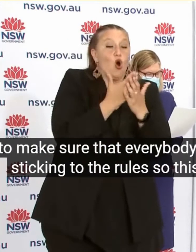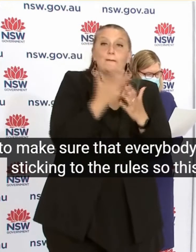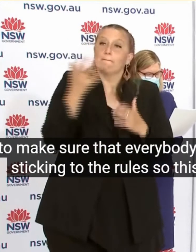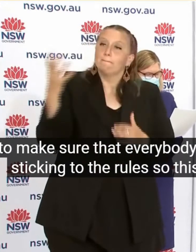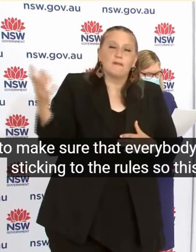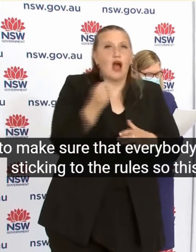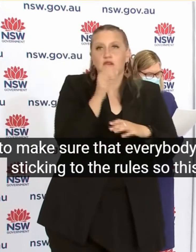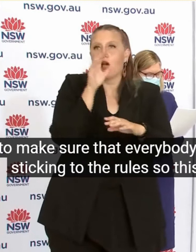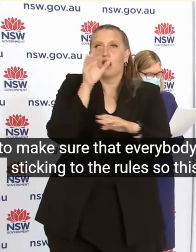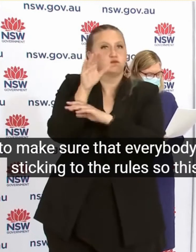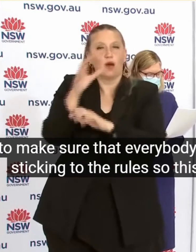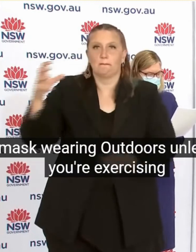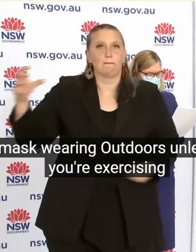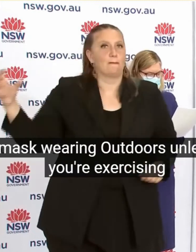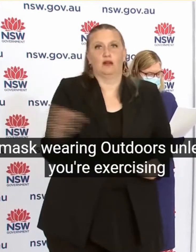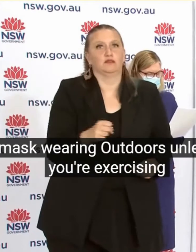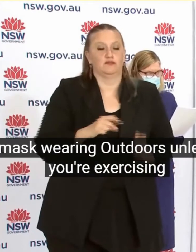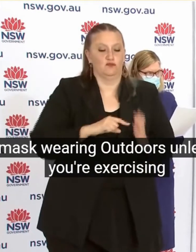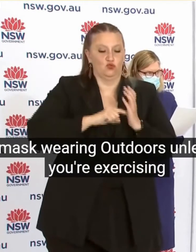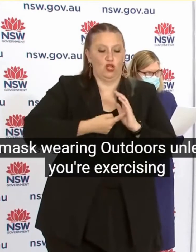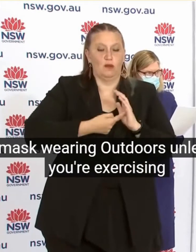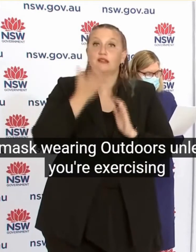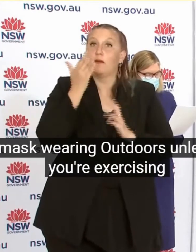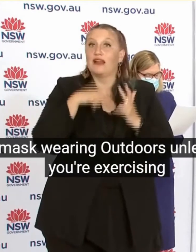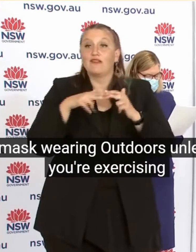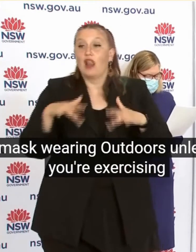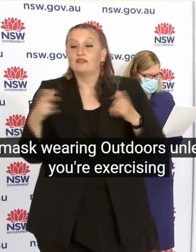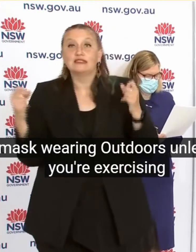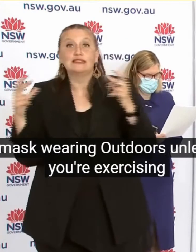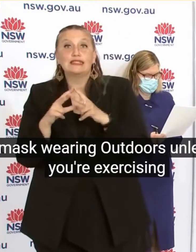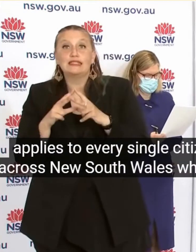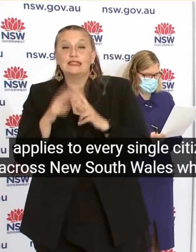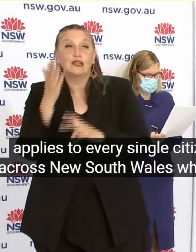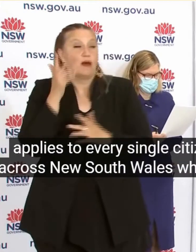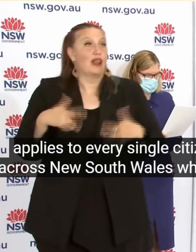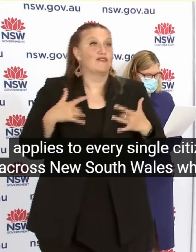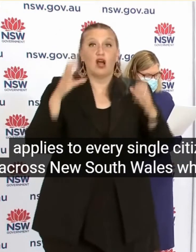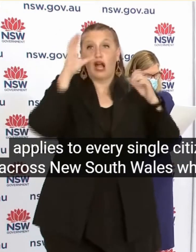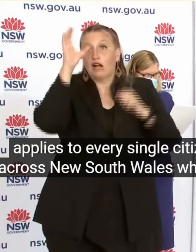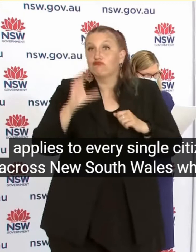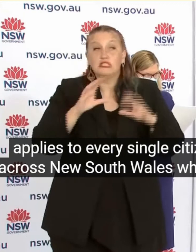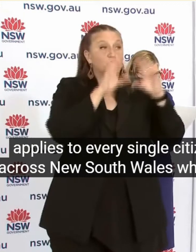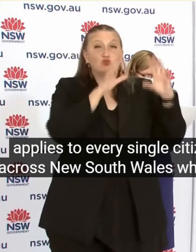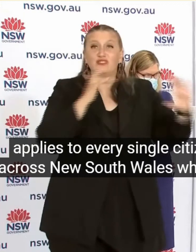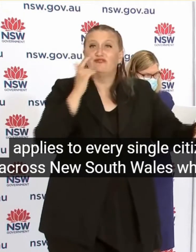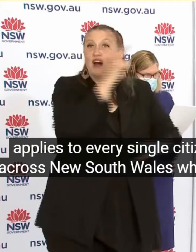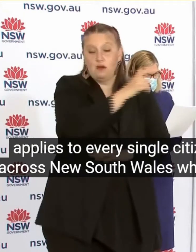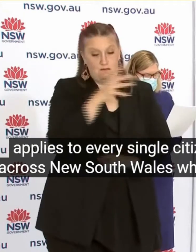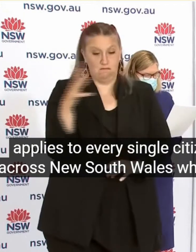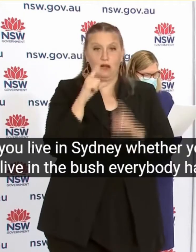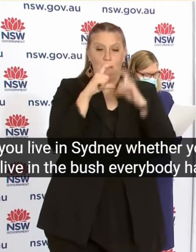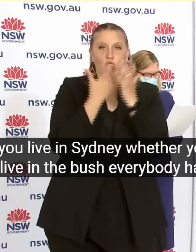to every single citizen across New South Wales Whether you live in Sydney, whether you live in the bush Everybody has to respect that rule